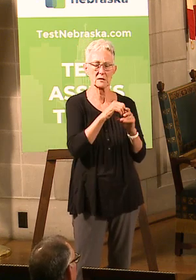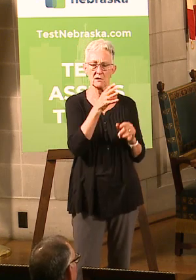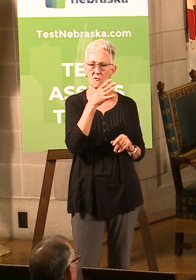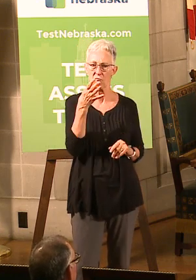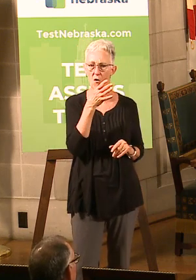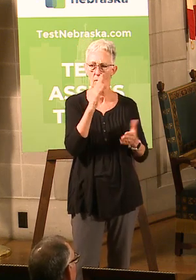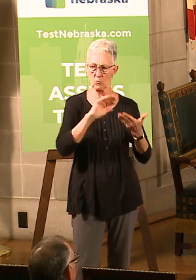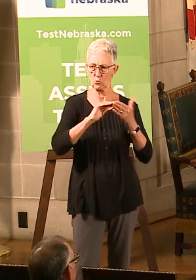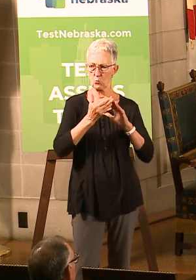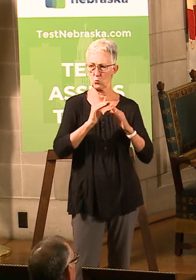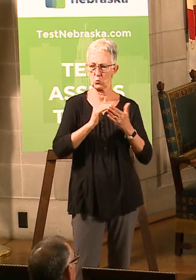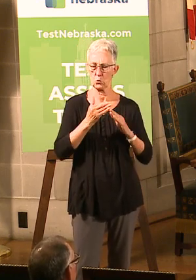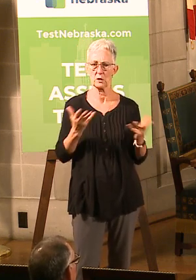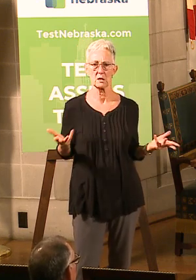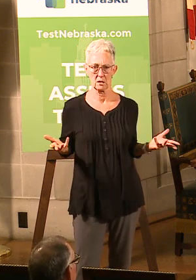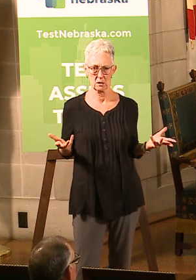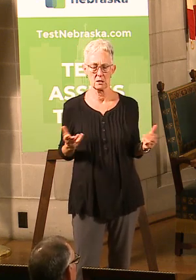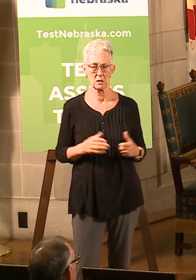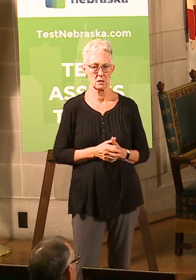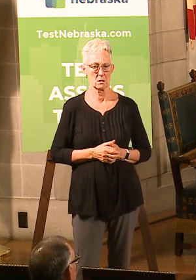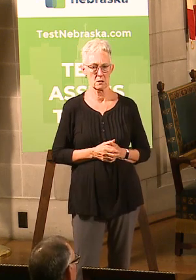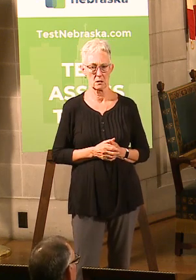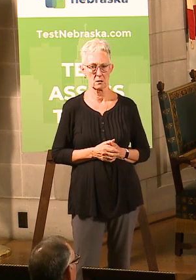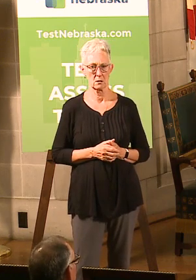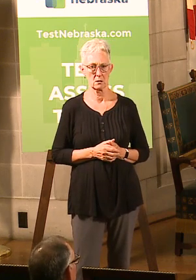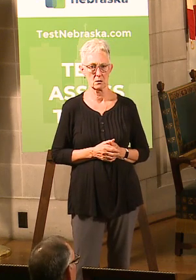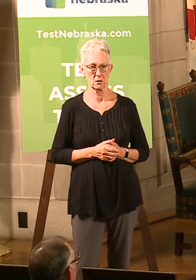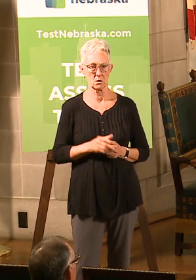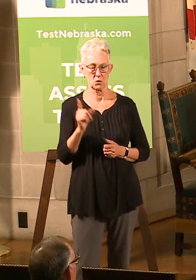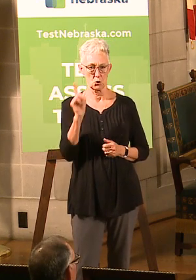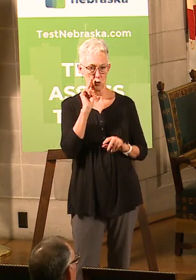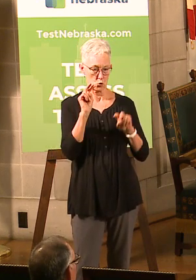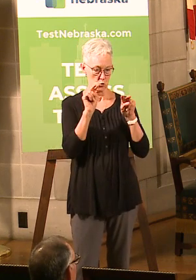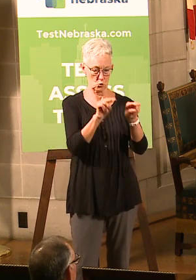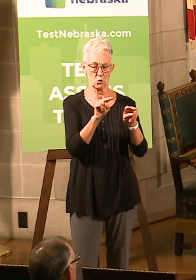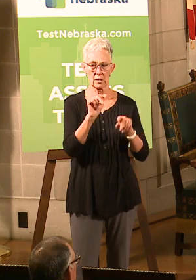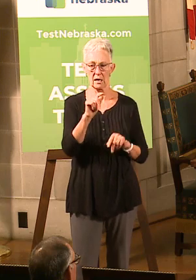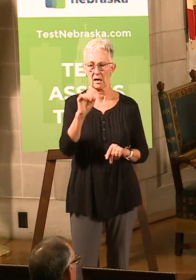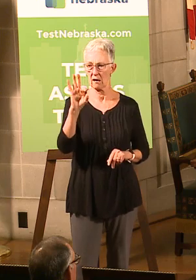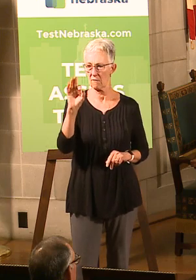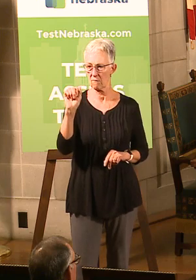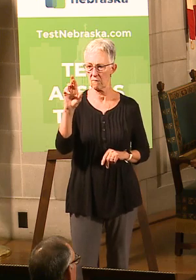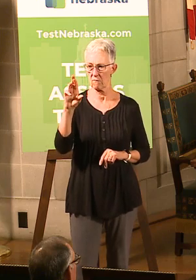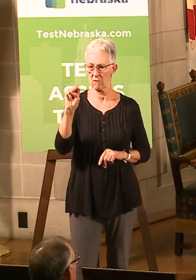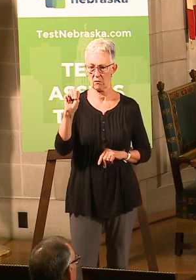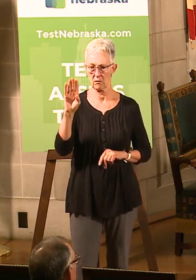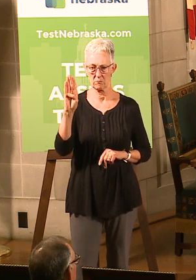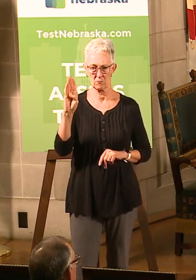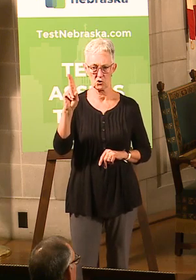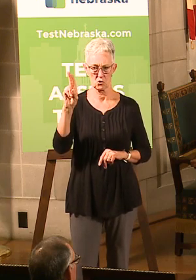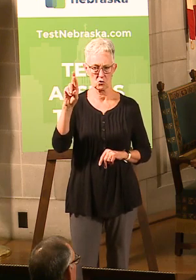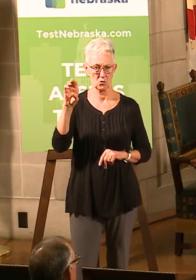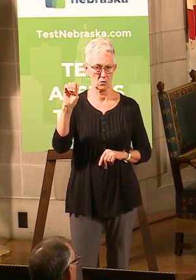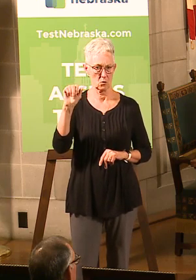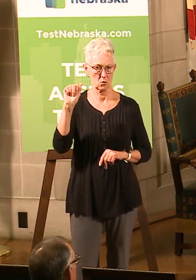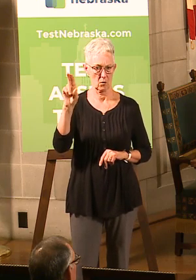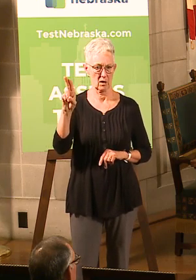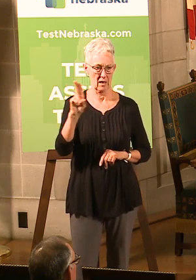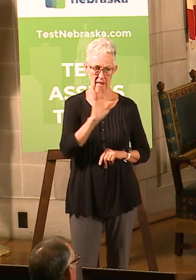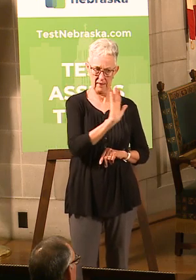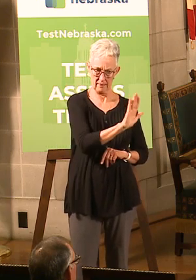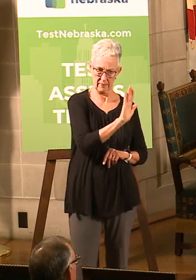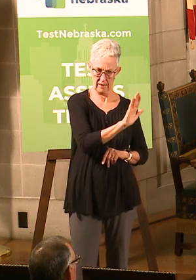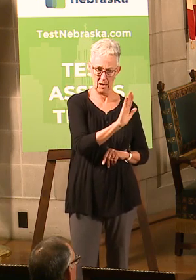Well, it's been vast. If you take a look at Farm Bureau's expectations or estimates, I should say,